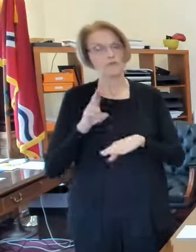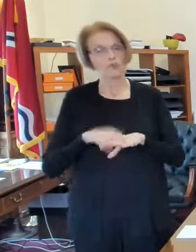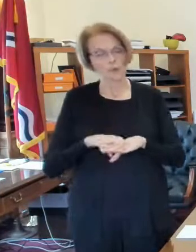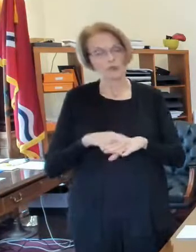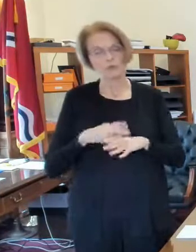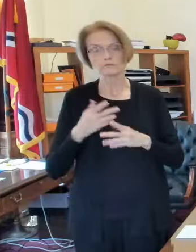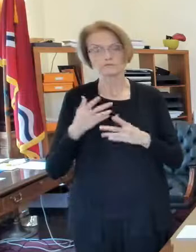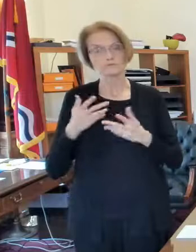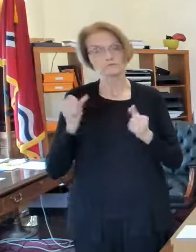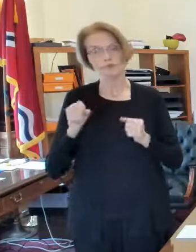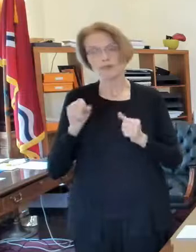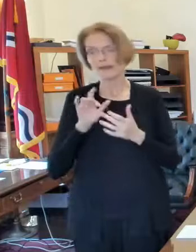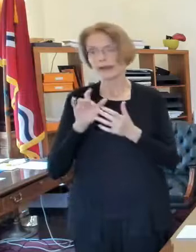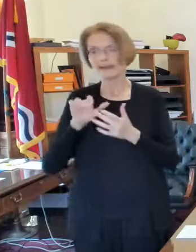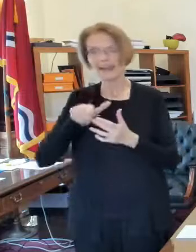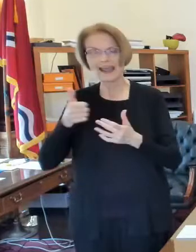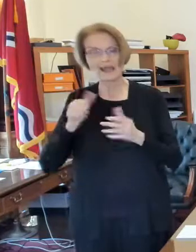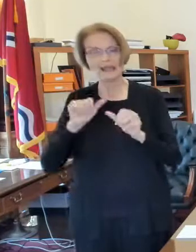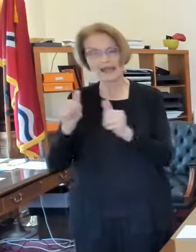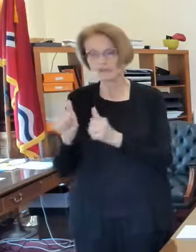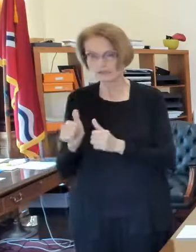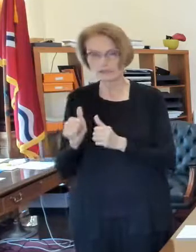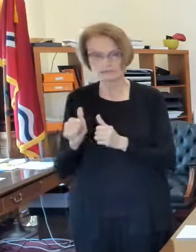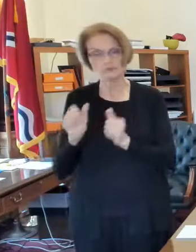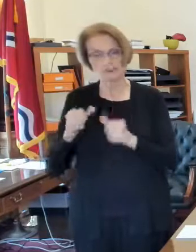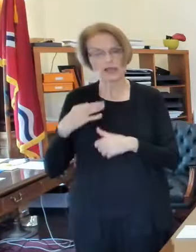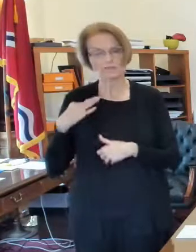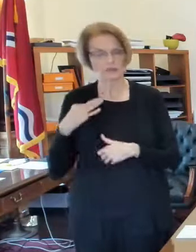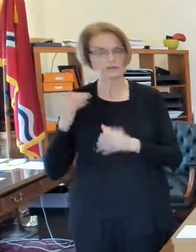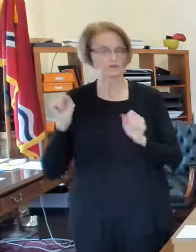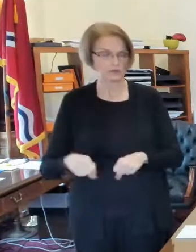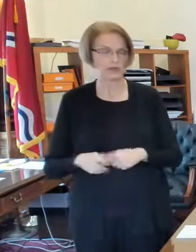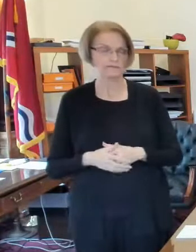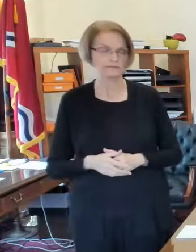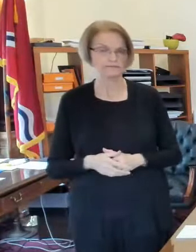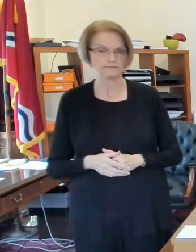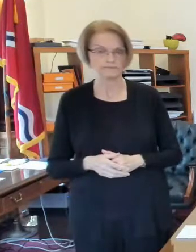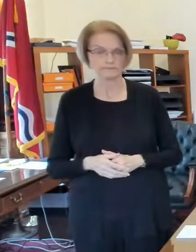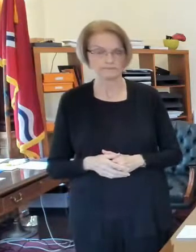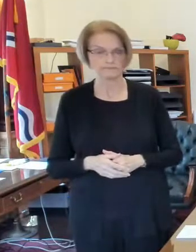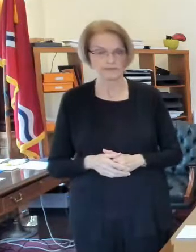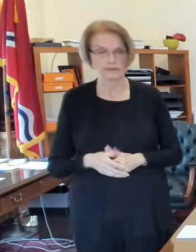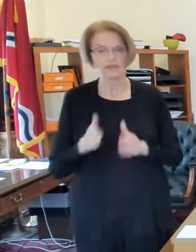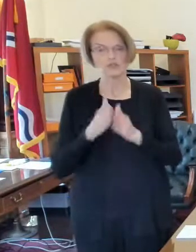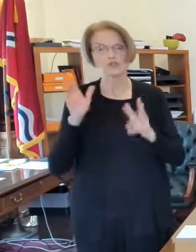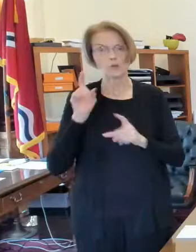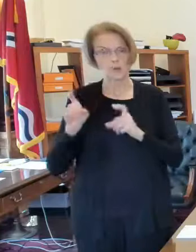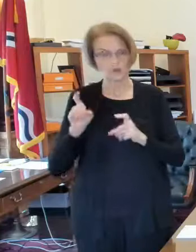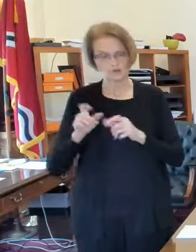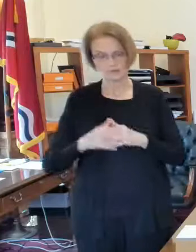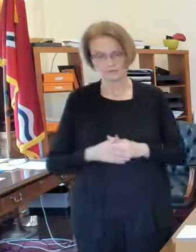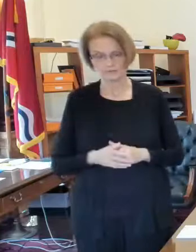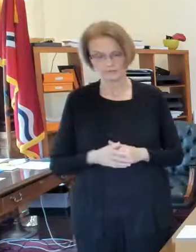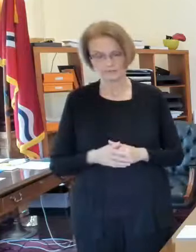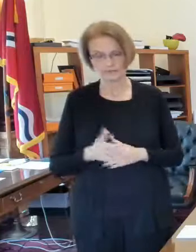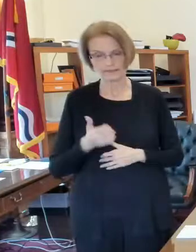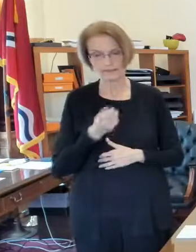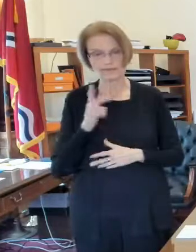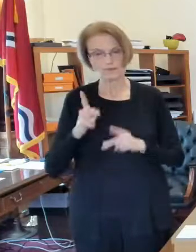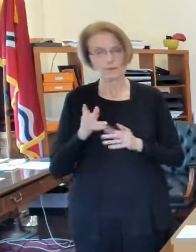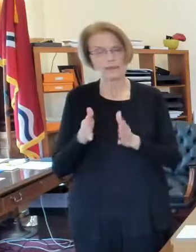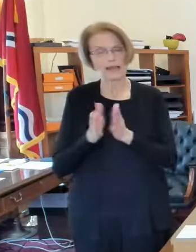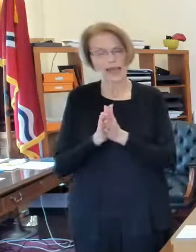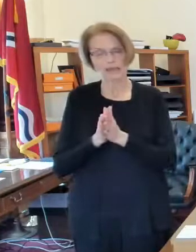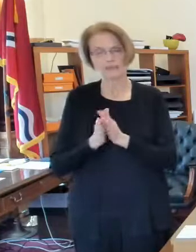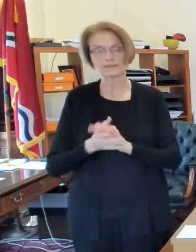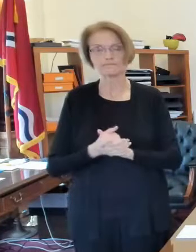welcome to contact any of those agencies and volunteer services a couple of general questions mayor uh quite a few folks have asked